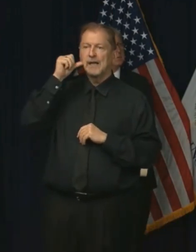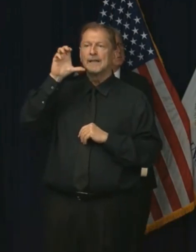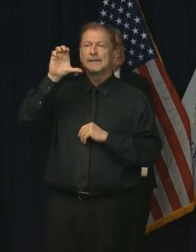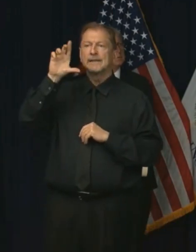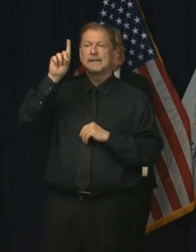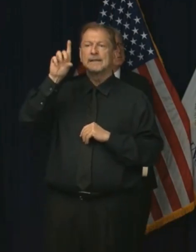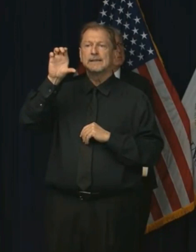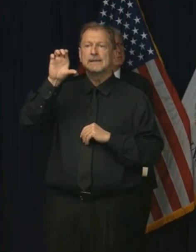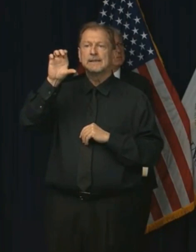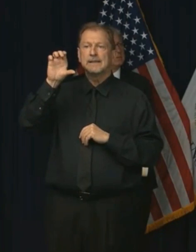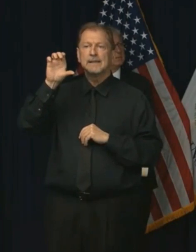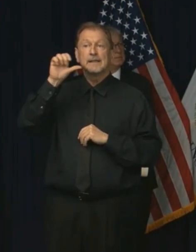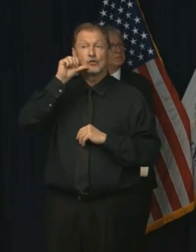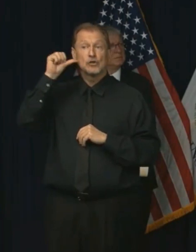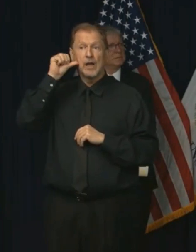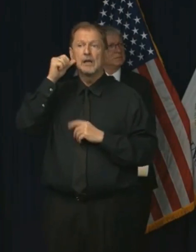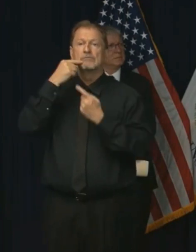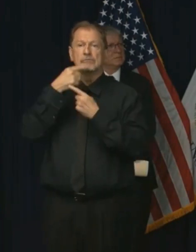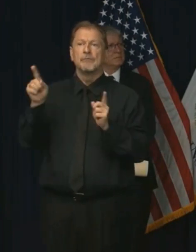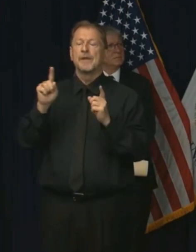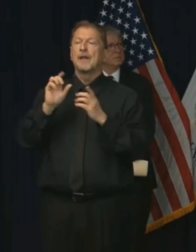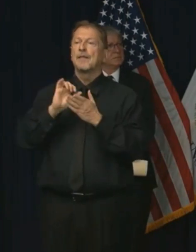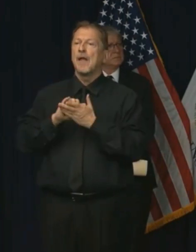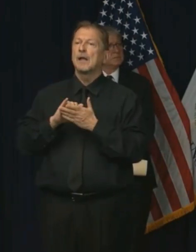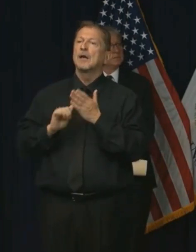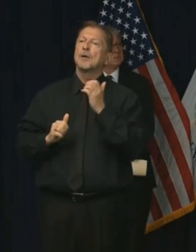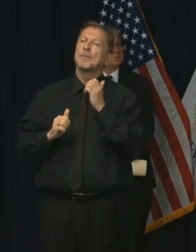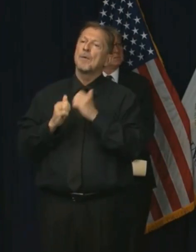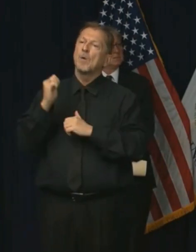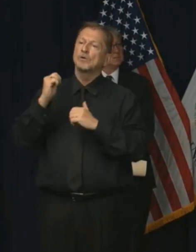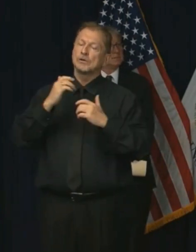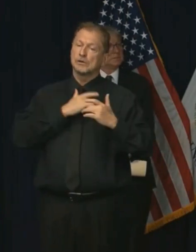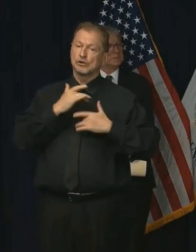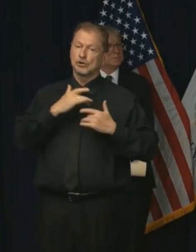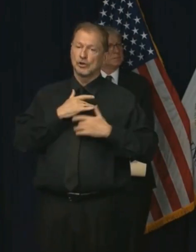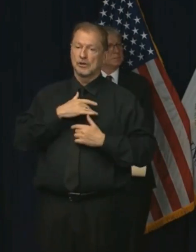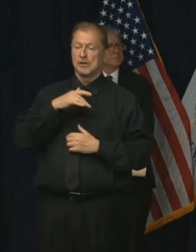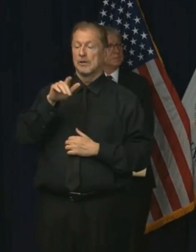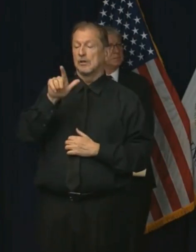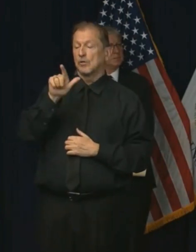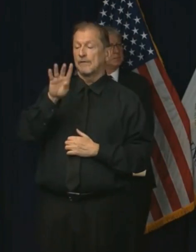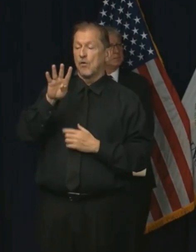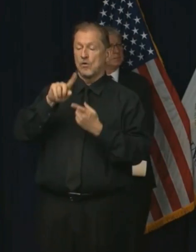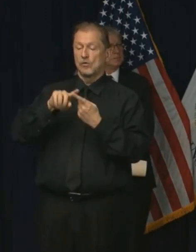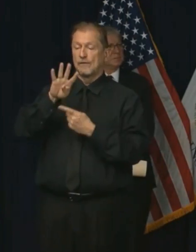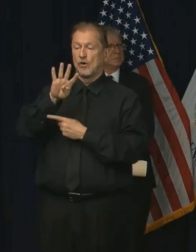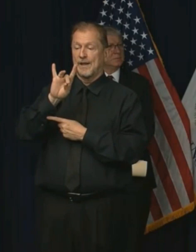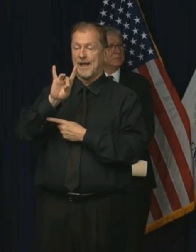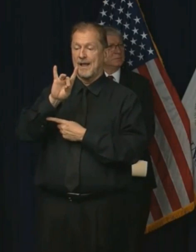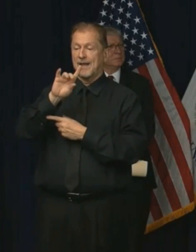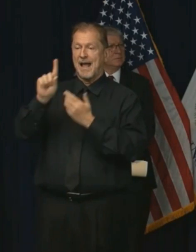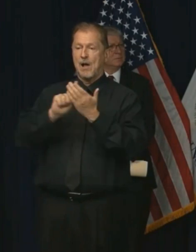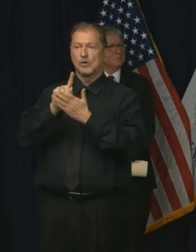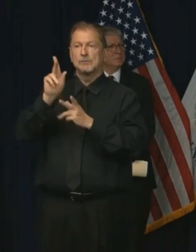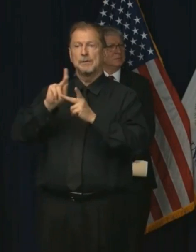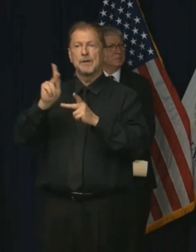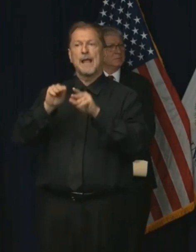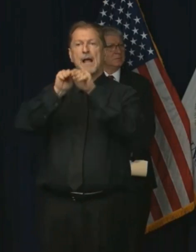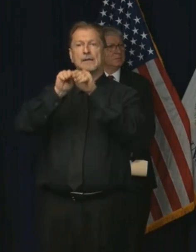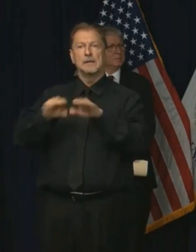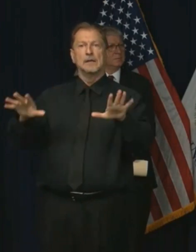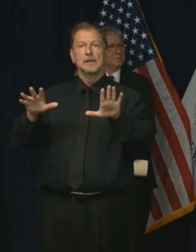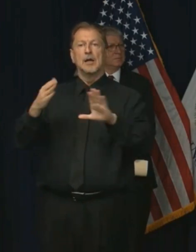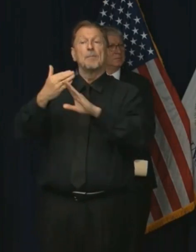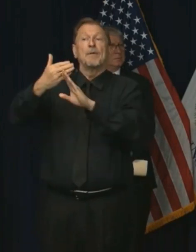is transmission in the 24 to 48 hours, even before the symptoms start in some cases. And so armed with that information,